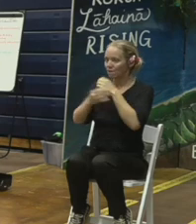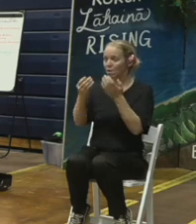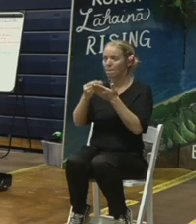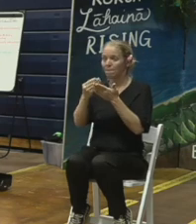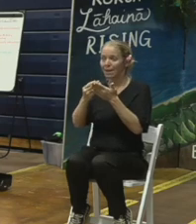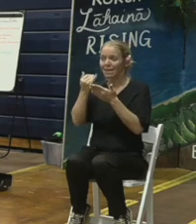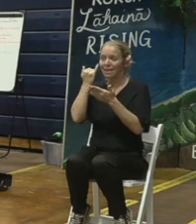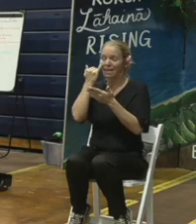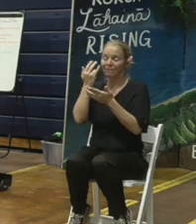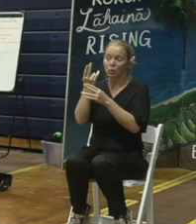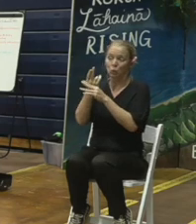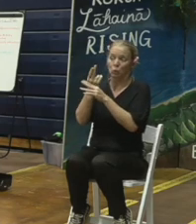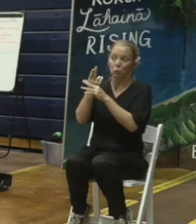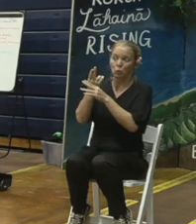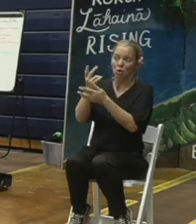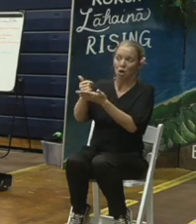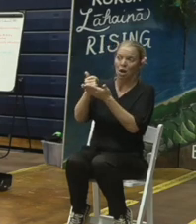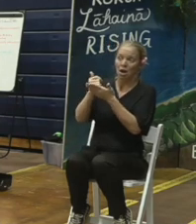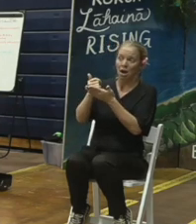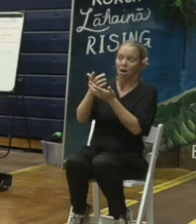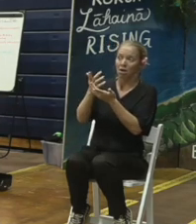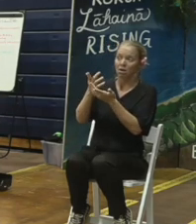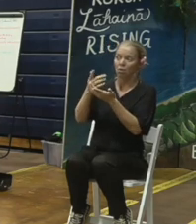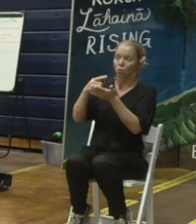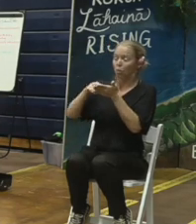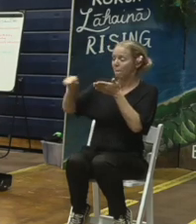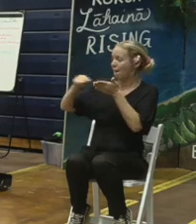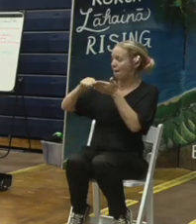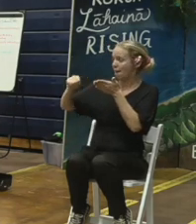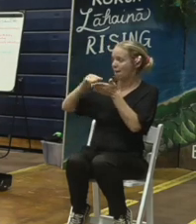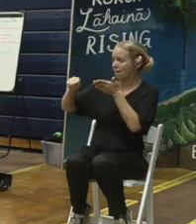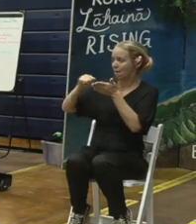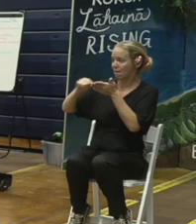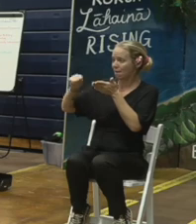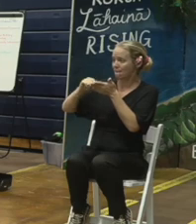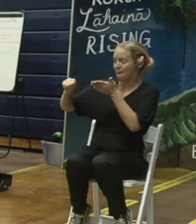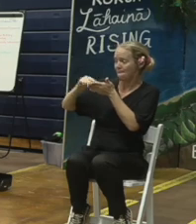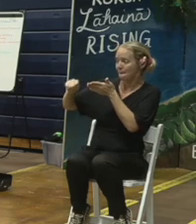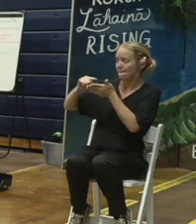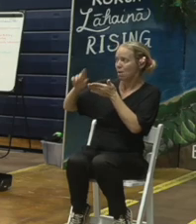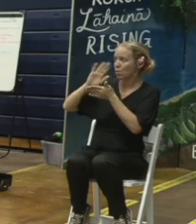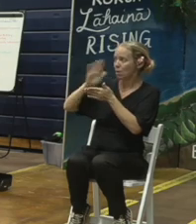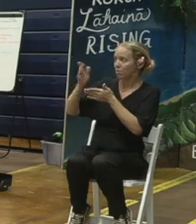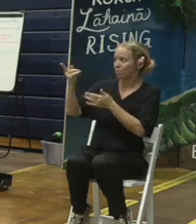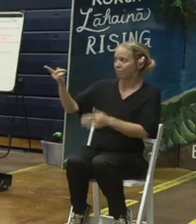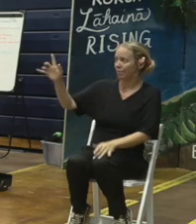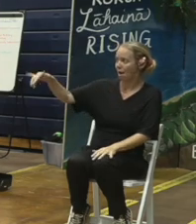any of our help we're very happy to implement those solutions that cost to us so thank you